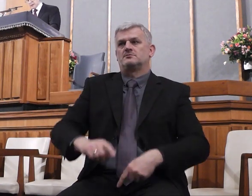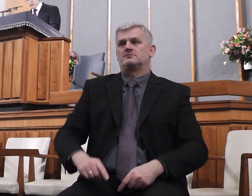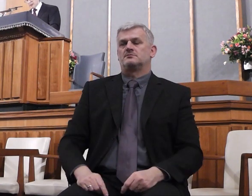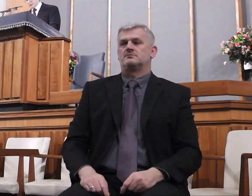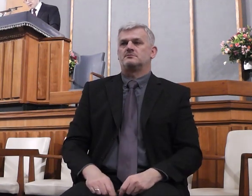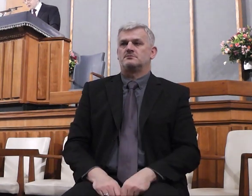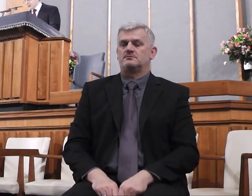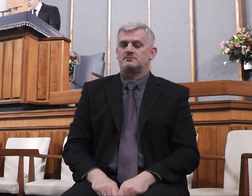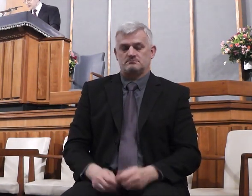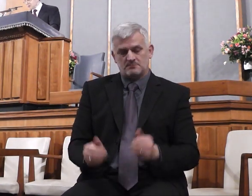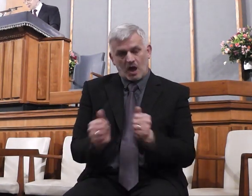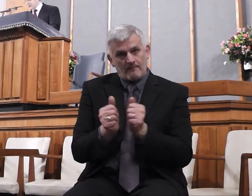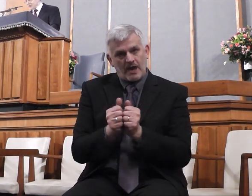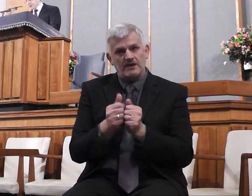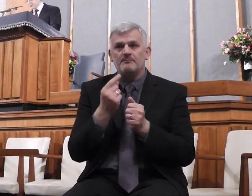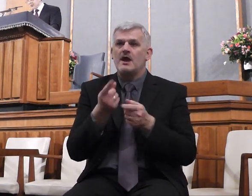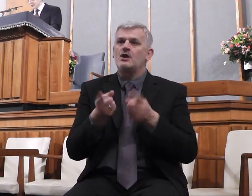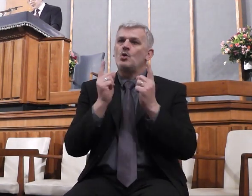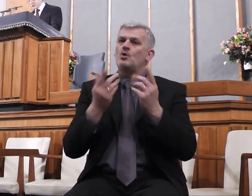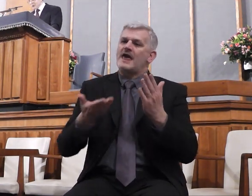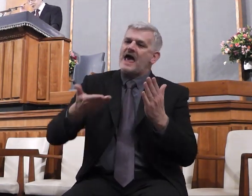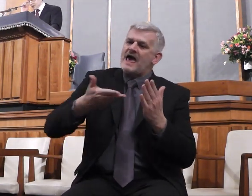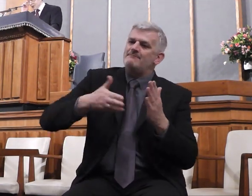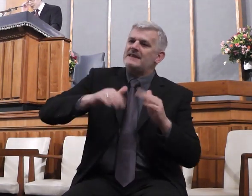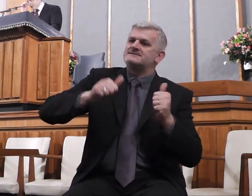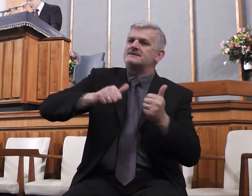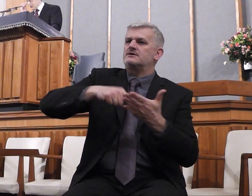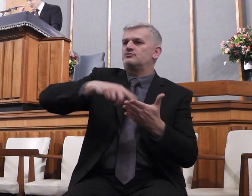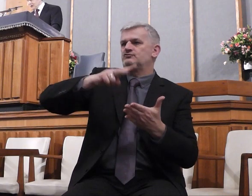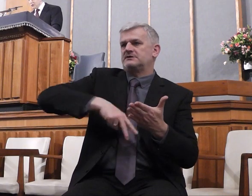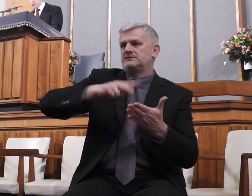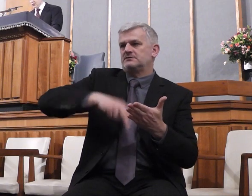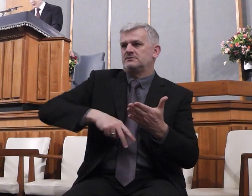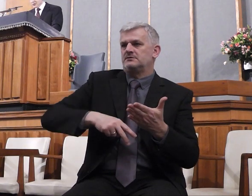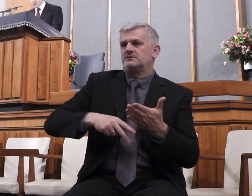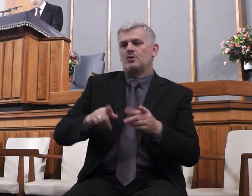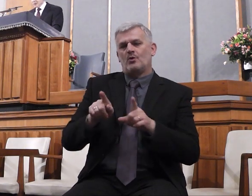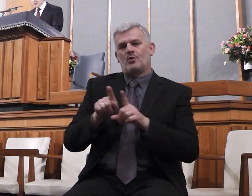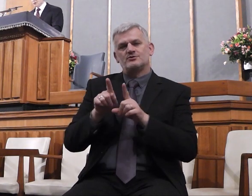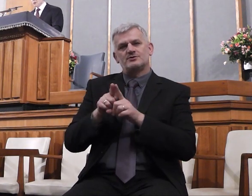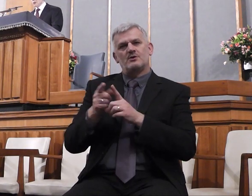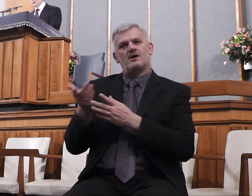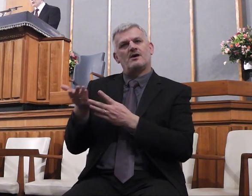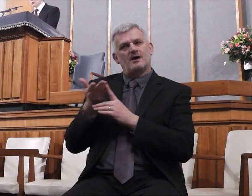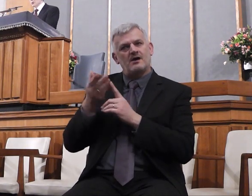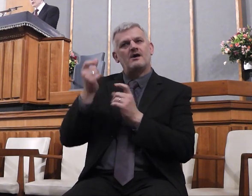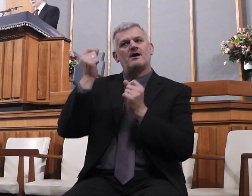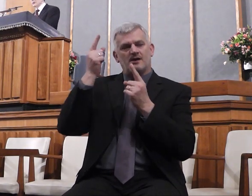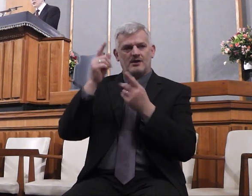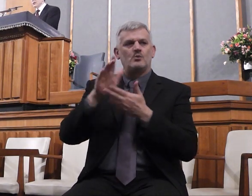May God at his guessing, offer the reading of his word, and grant us all understand.